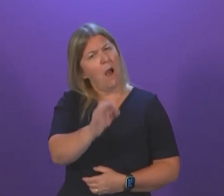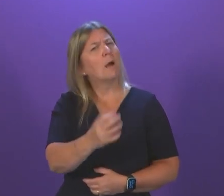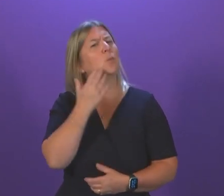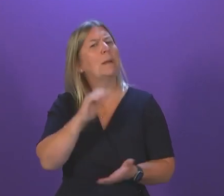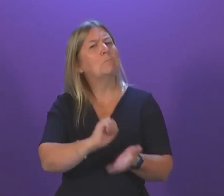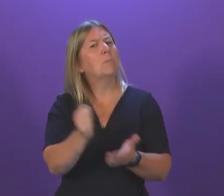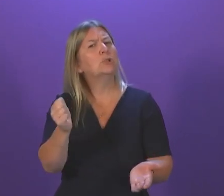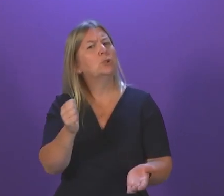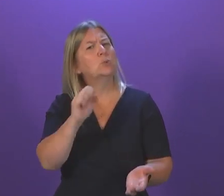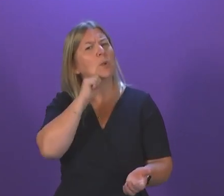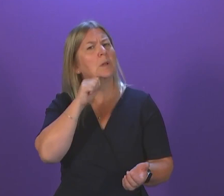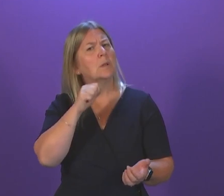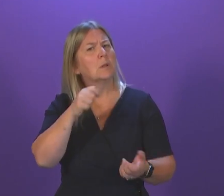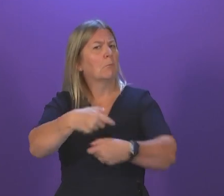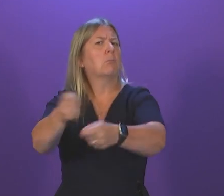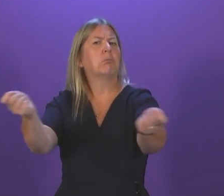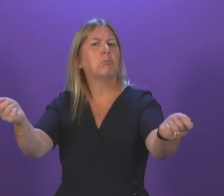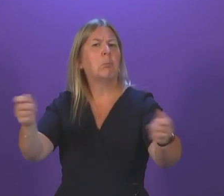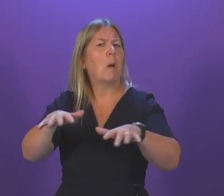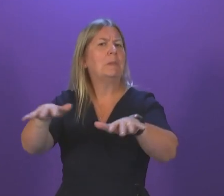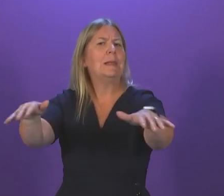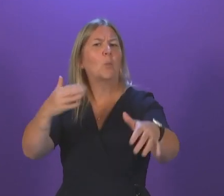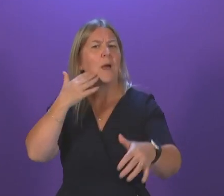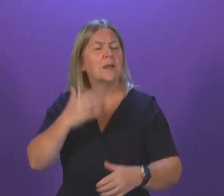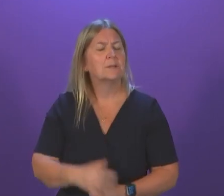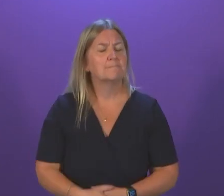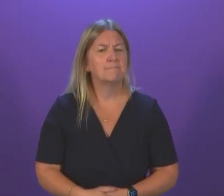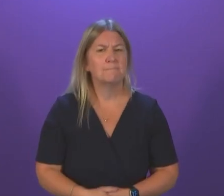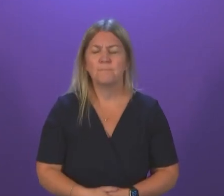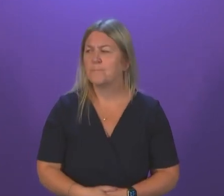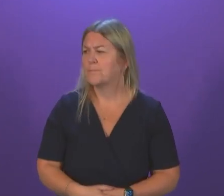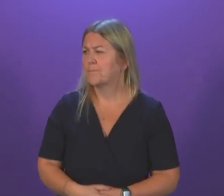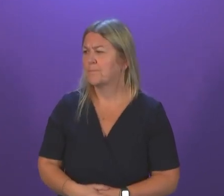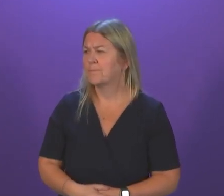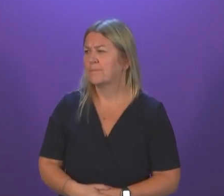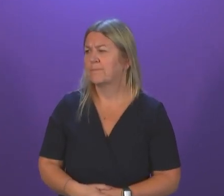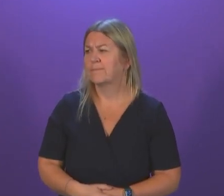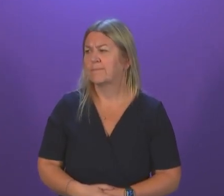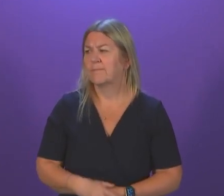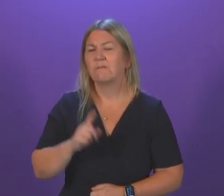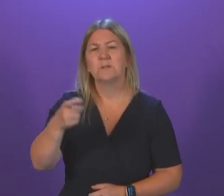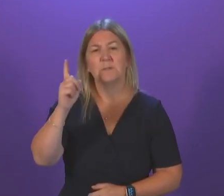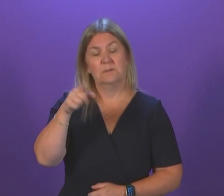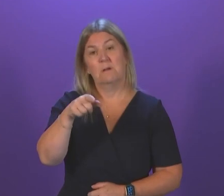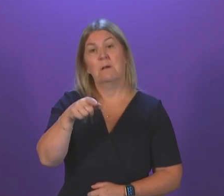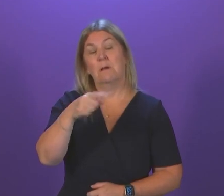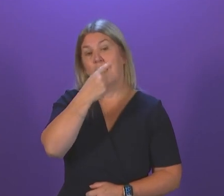this is likely to happen? First Minister. The regulations and supporting evidence will be published over the course